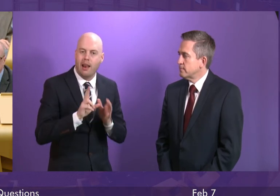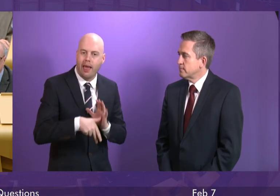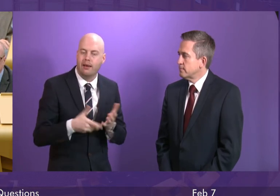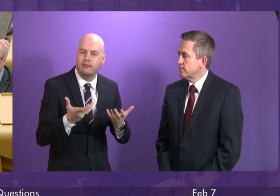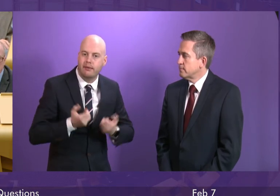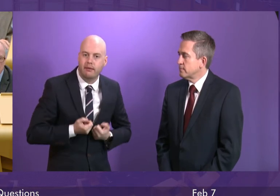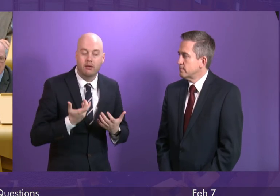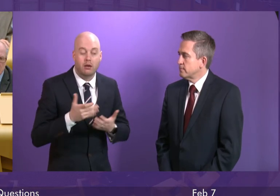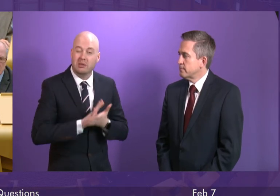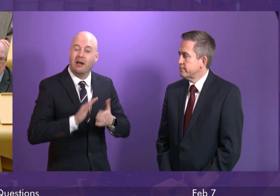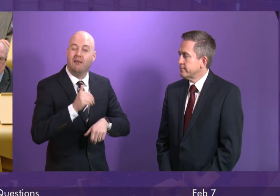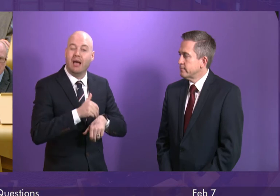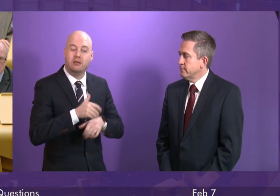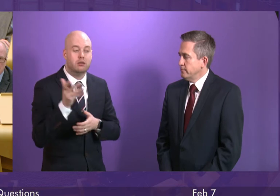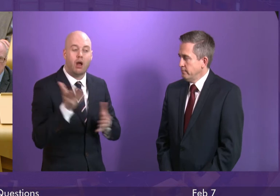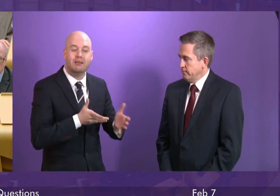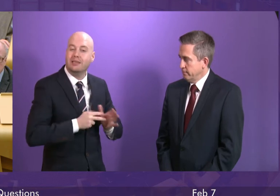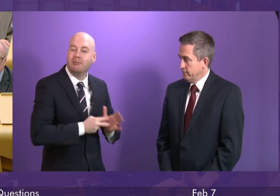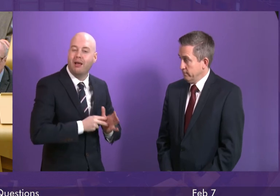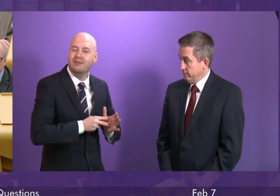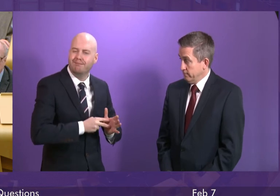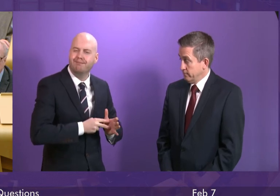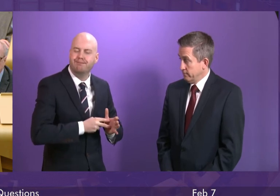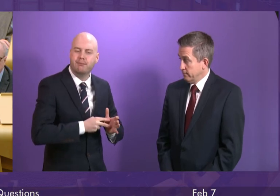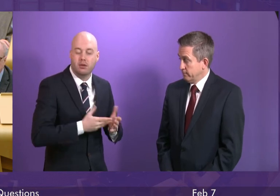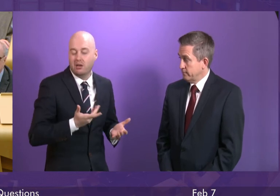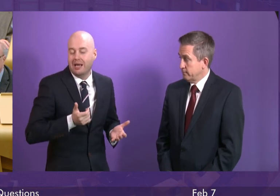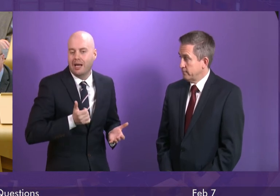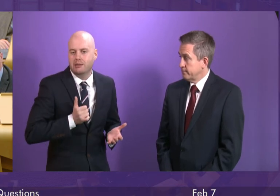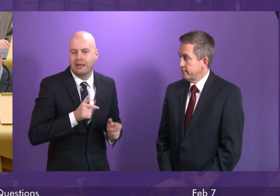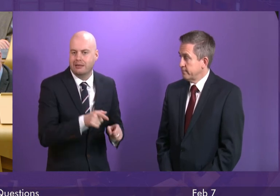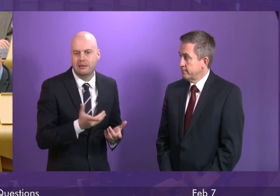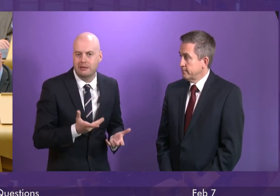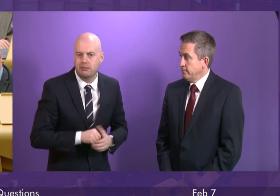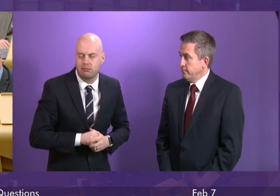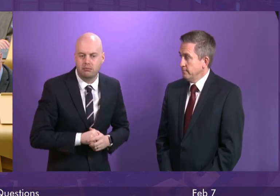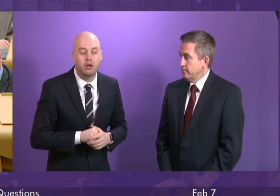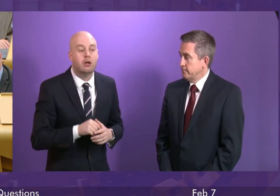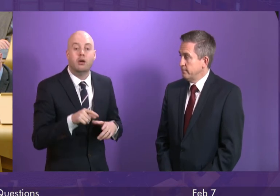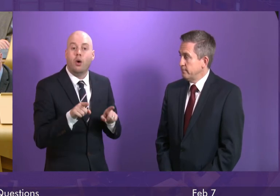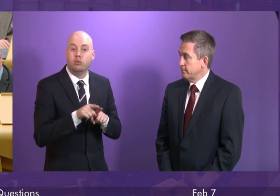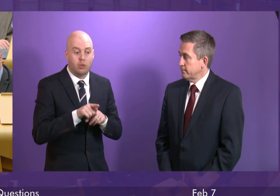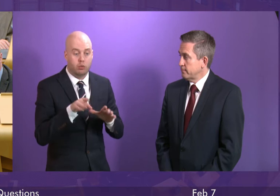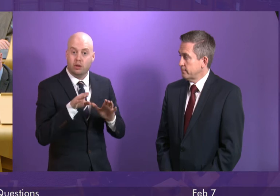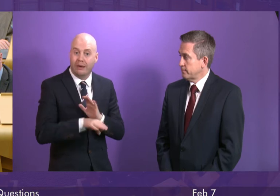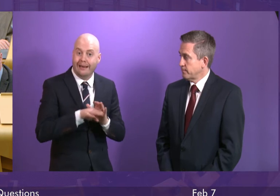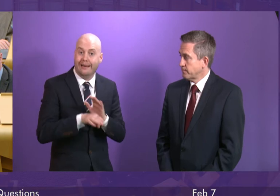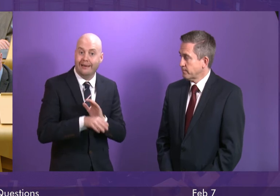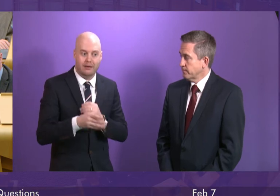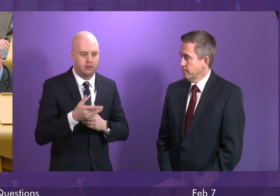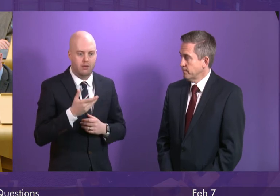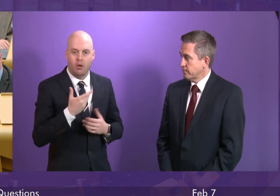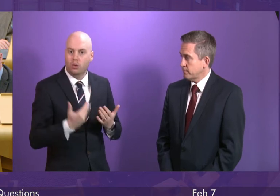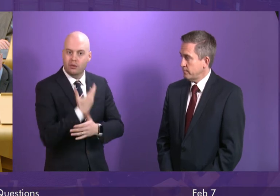to operate as we would have expected, and also the training, and because of that, the implications there has been for the training